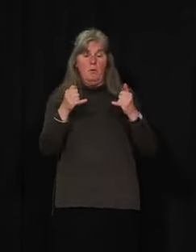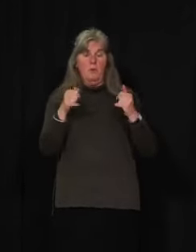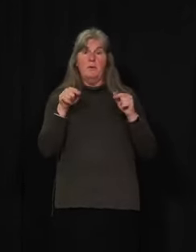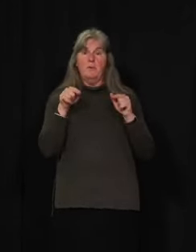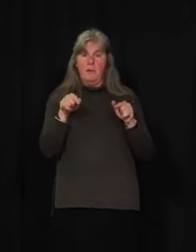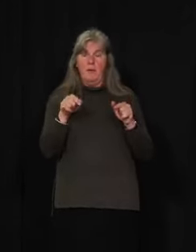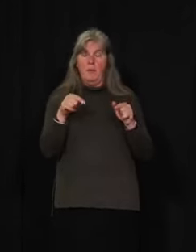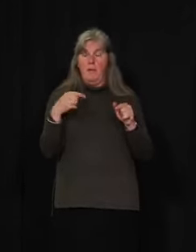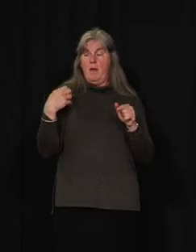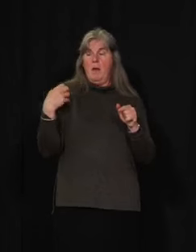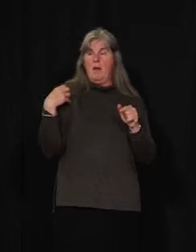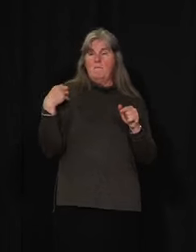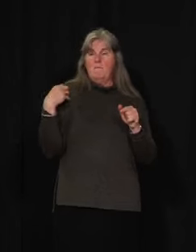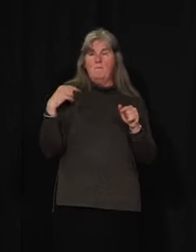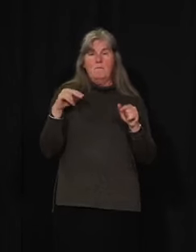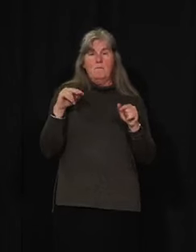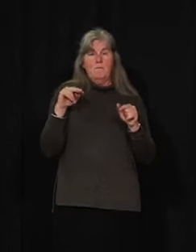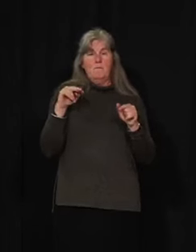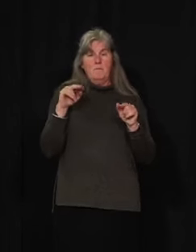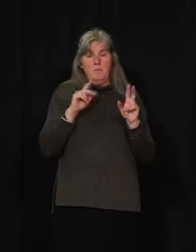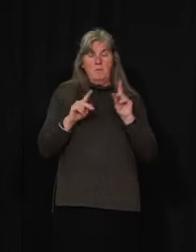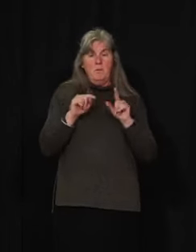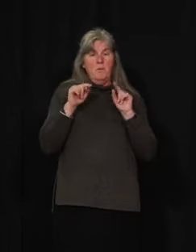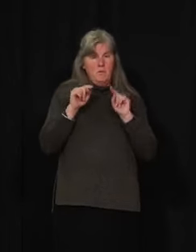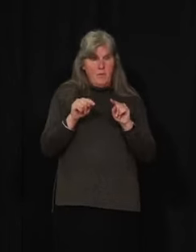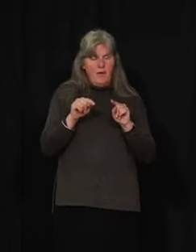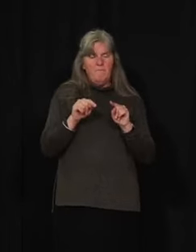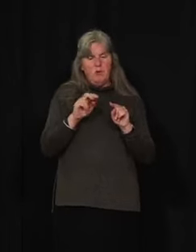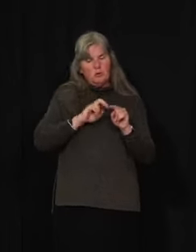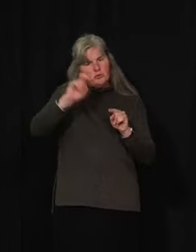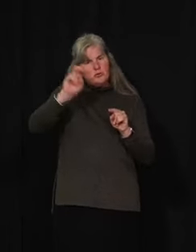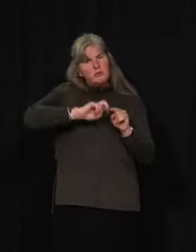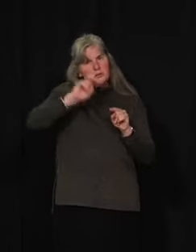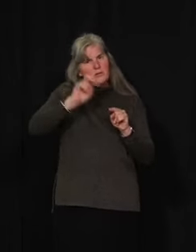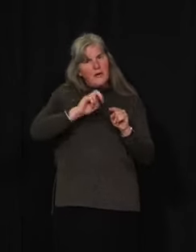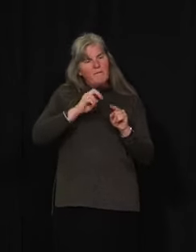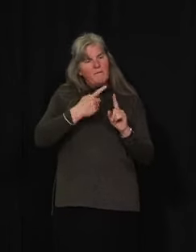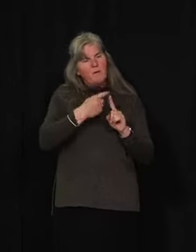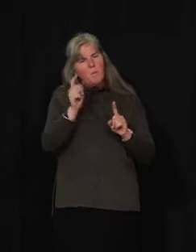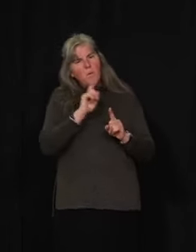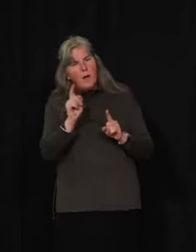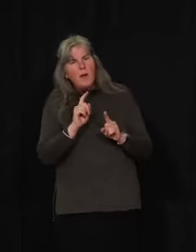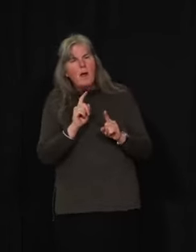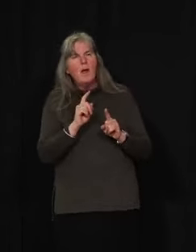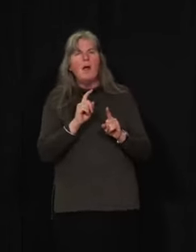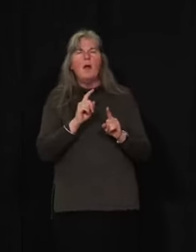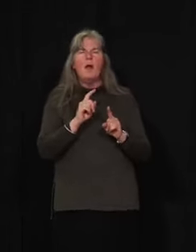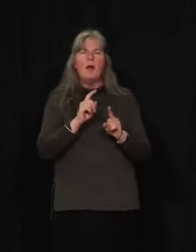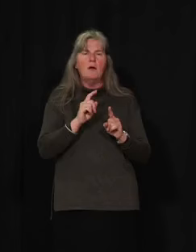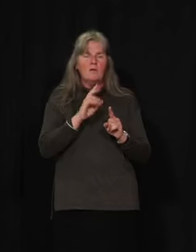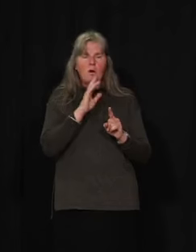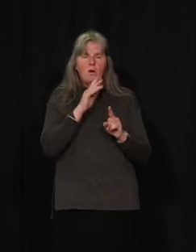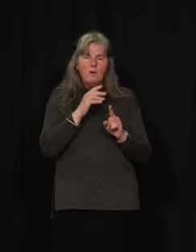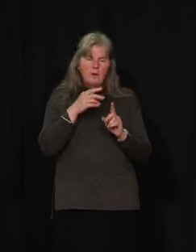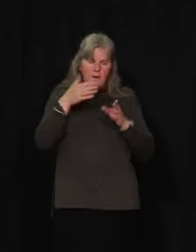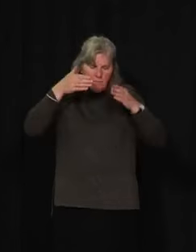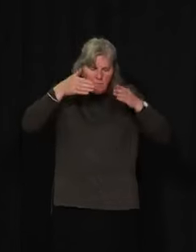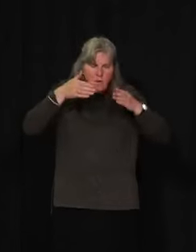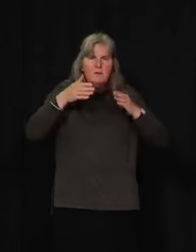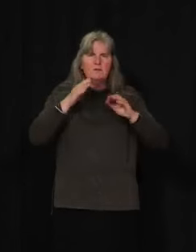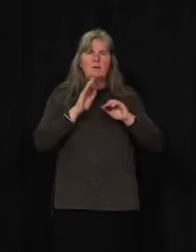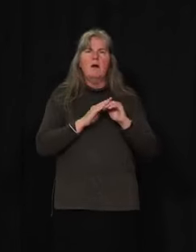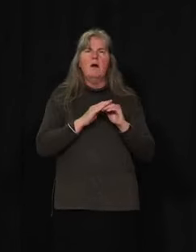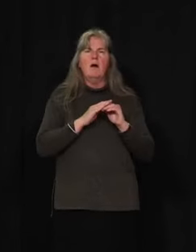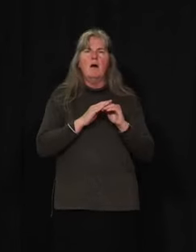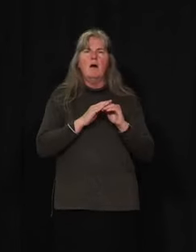enforcement that's aimed at travelers coming in and where they're coming from. And so it's really targeted enforcement around